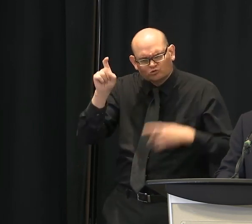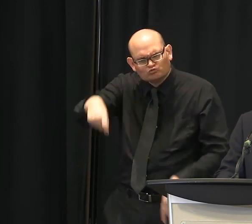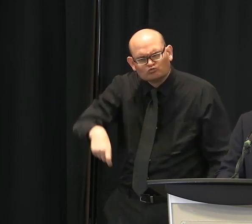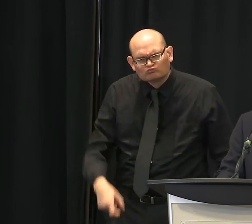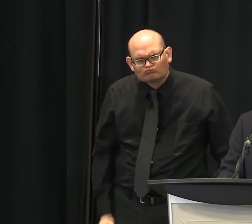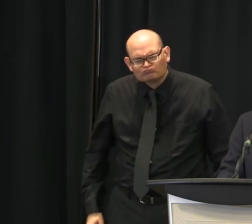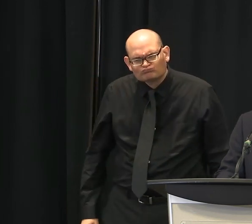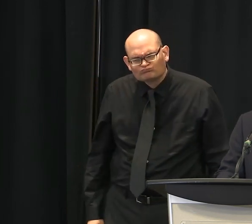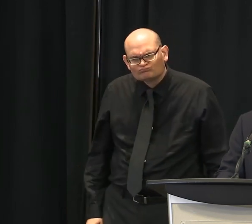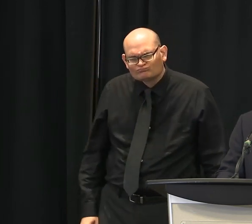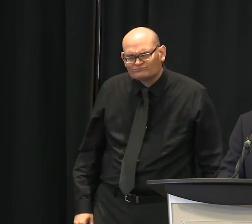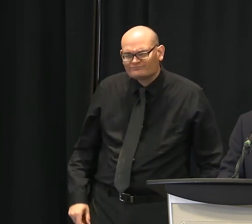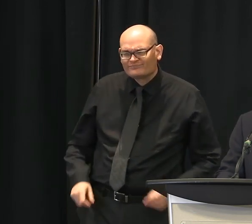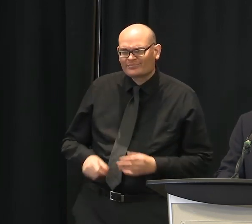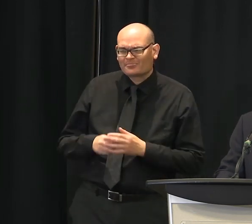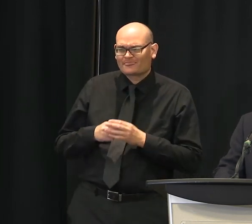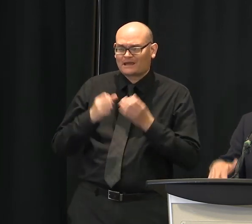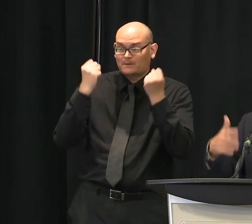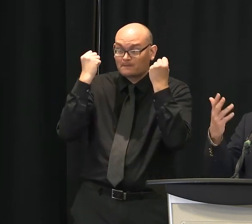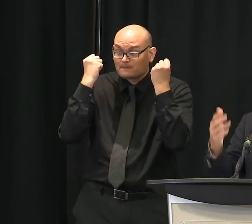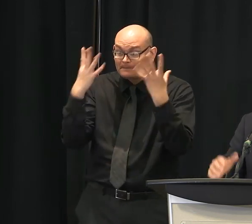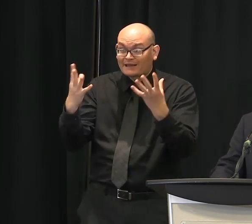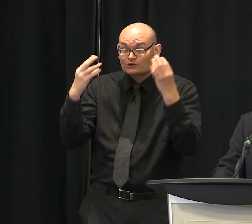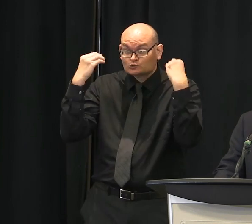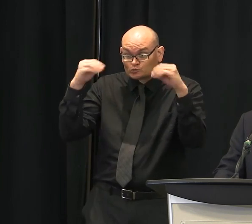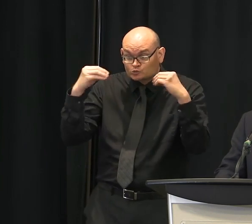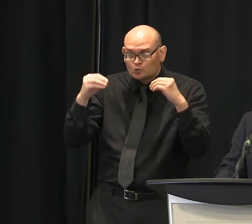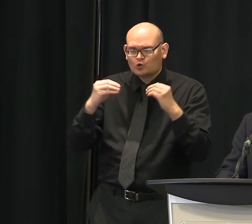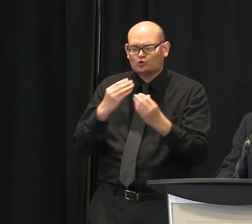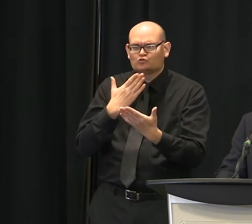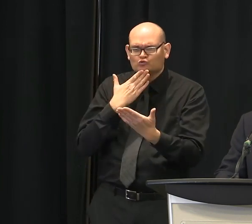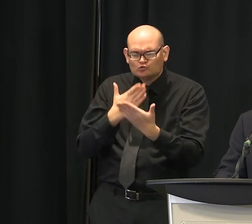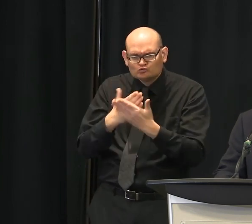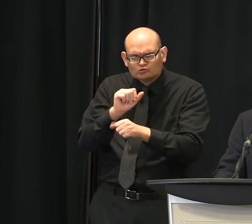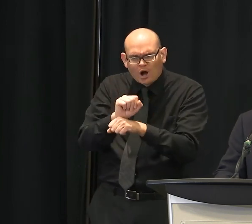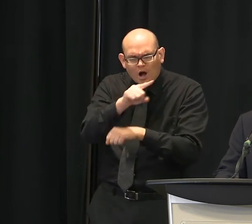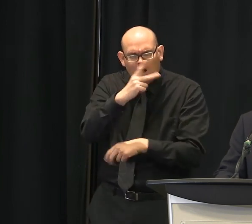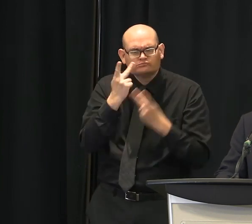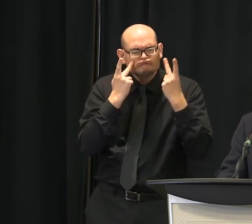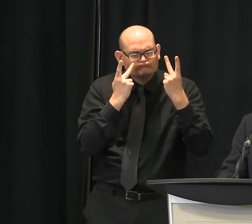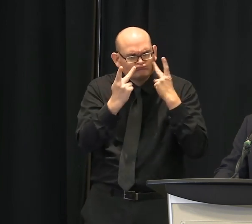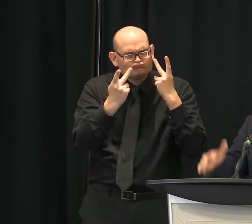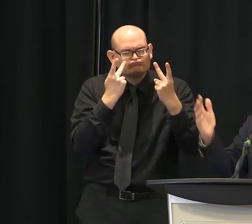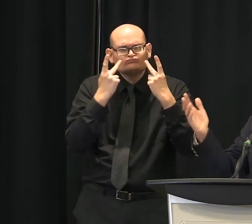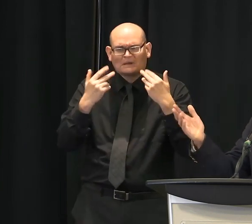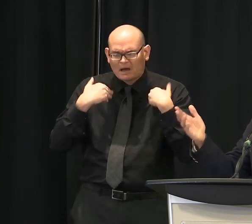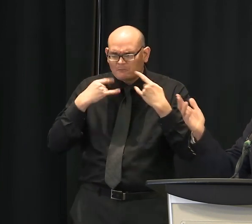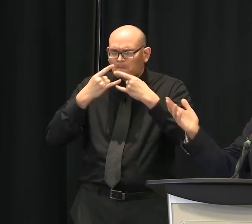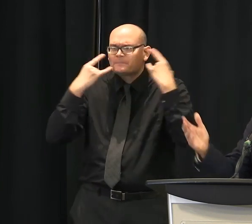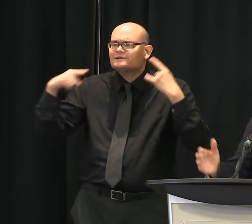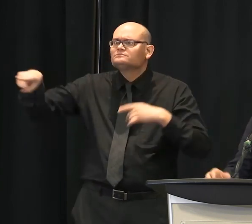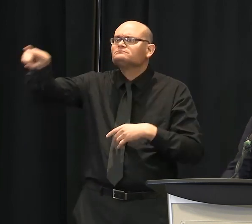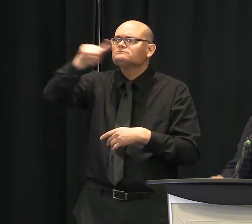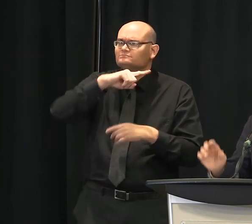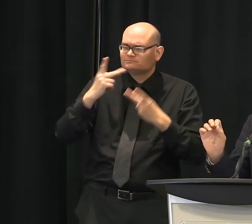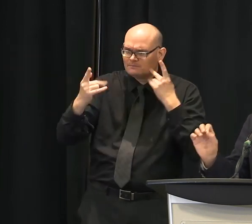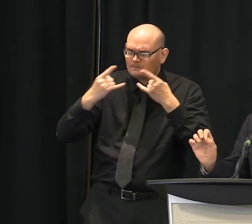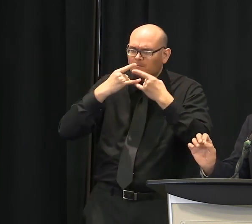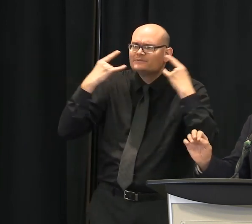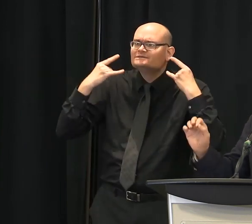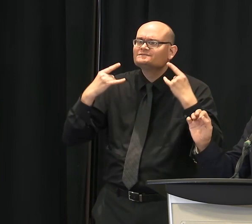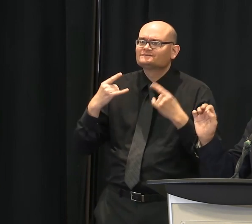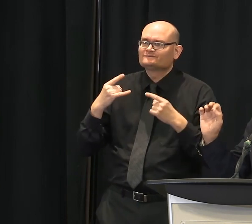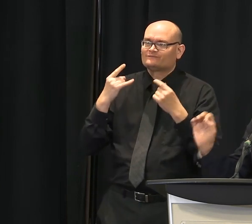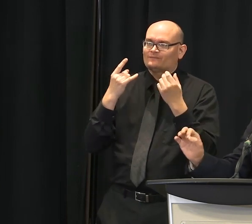many of our retailers have done a fine job. I was, you know, pleased a moment ago to mention we have the new retailer opening. The name of the shop, by the way, is